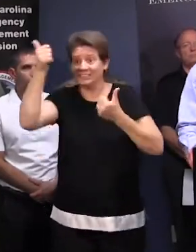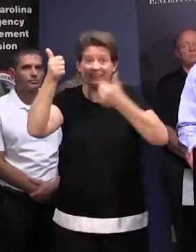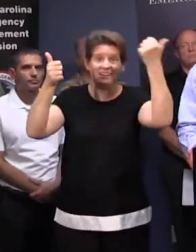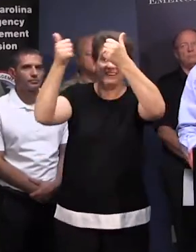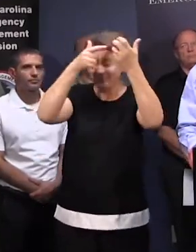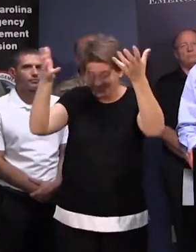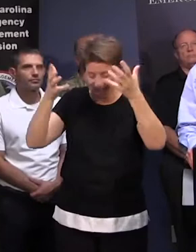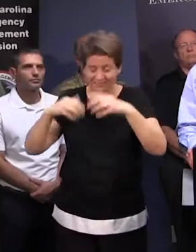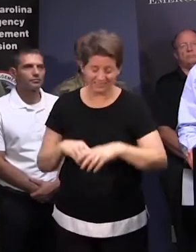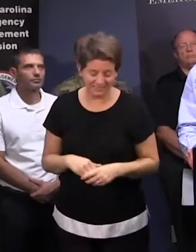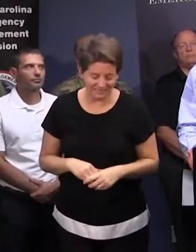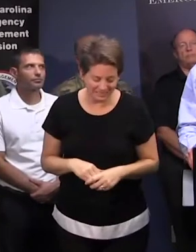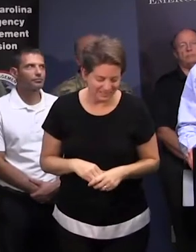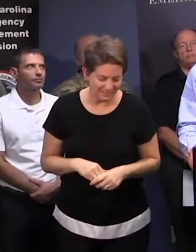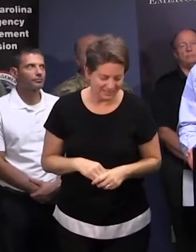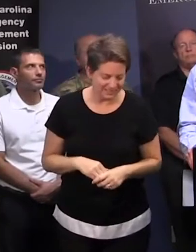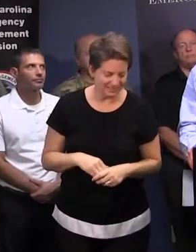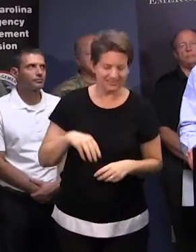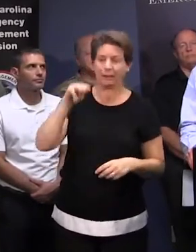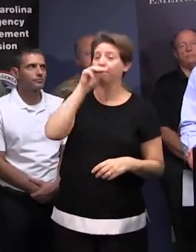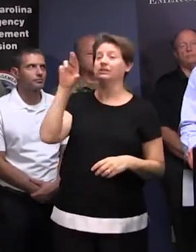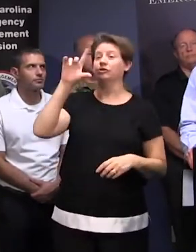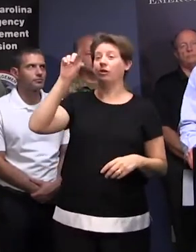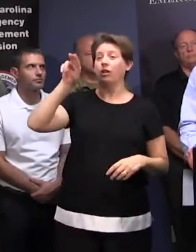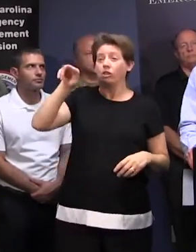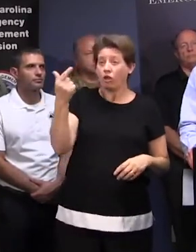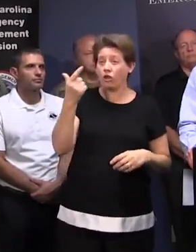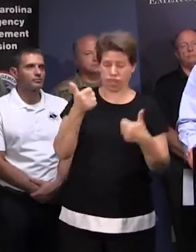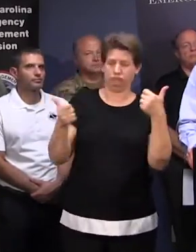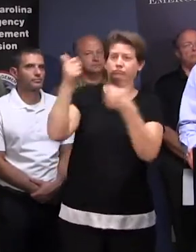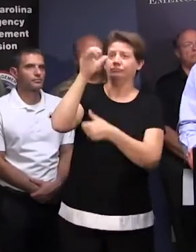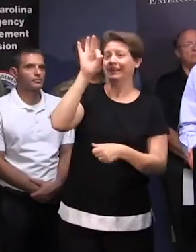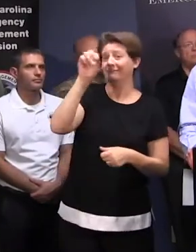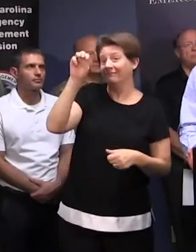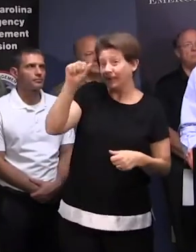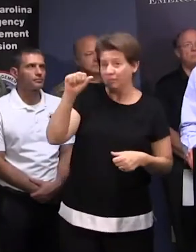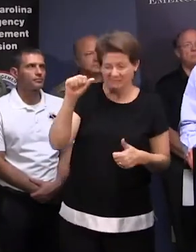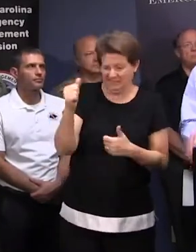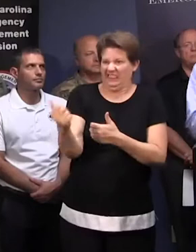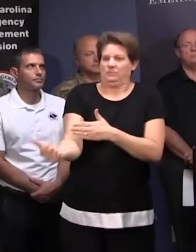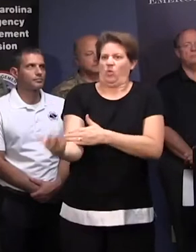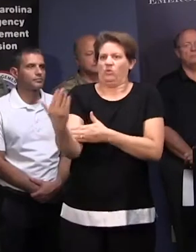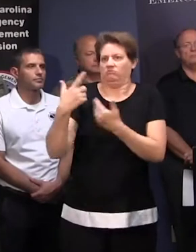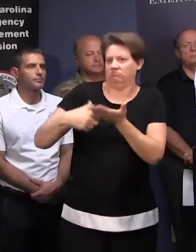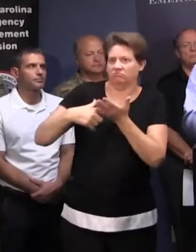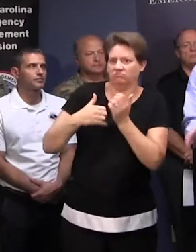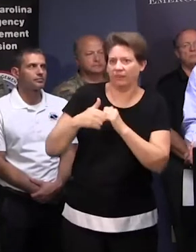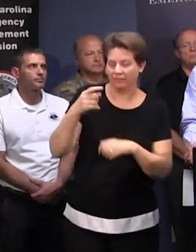Mr. Long, the head of FEMA, as early as this morning. And